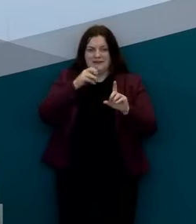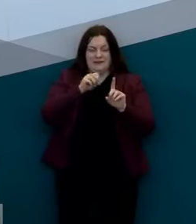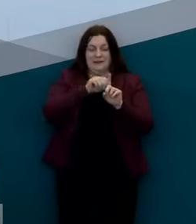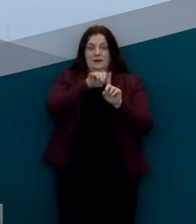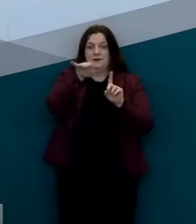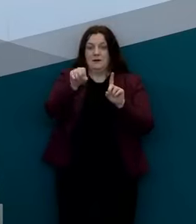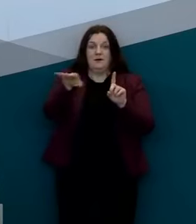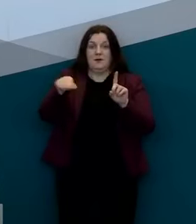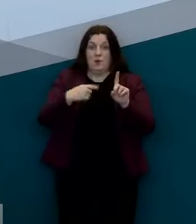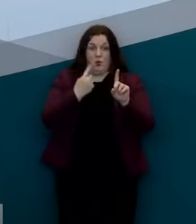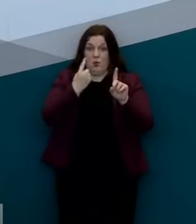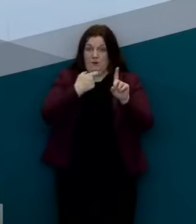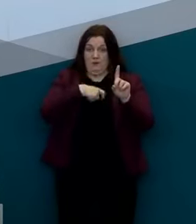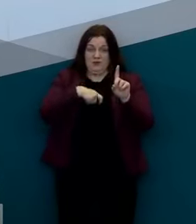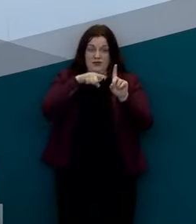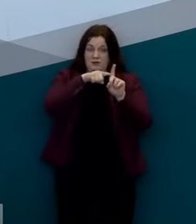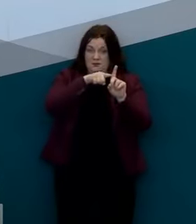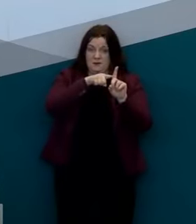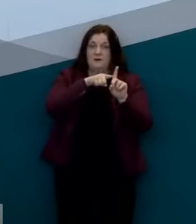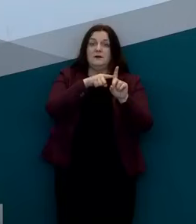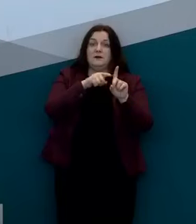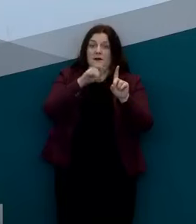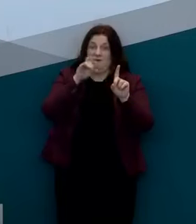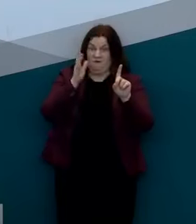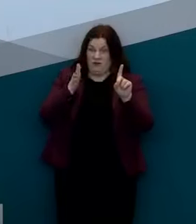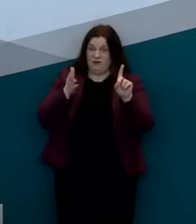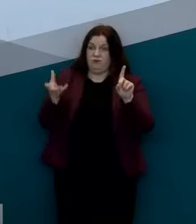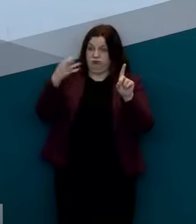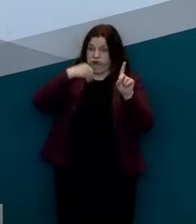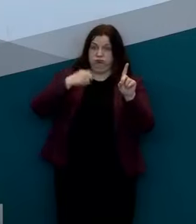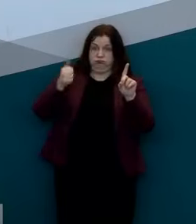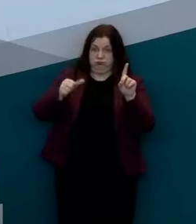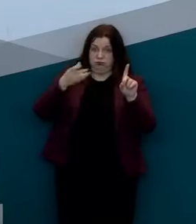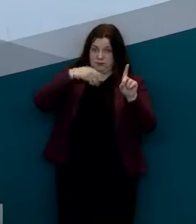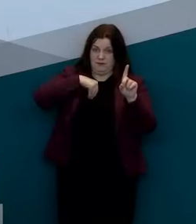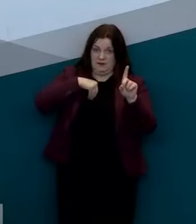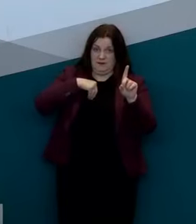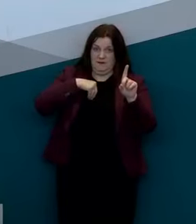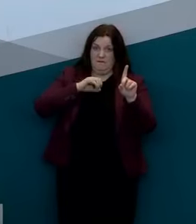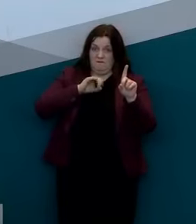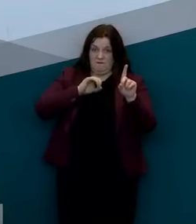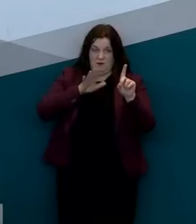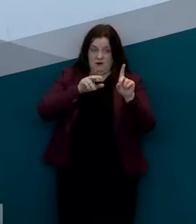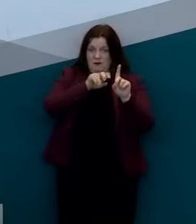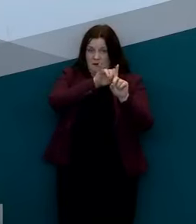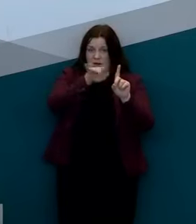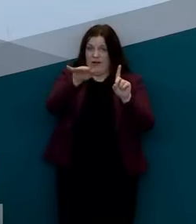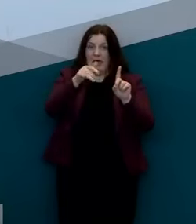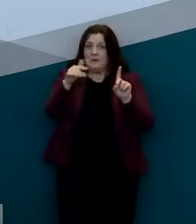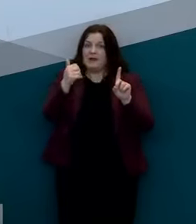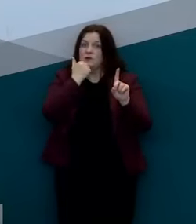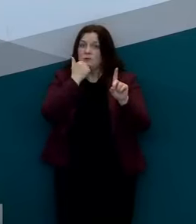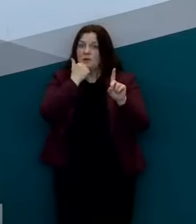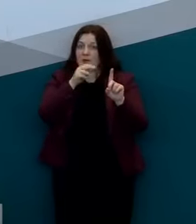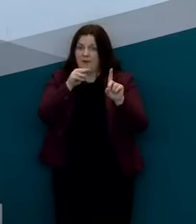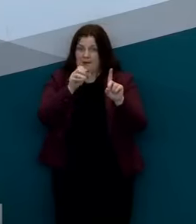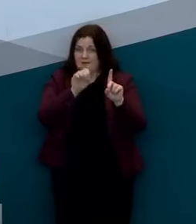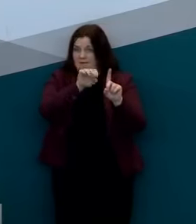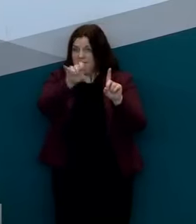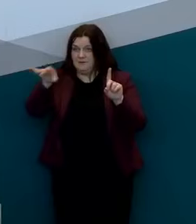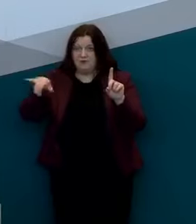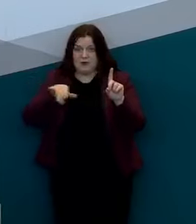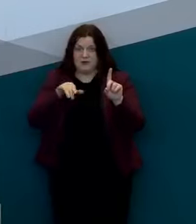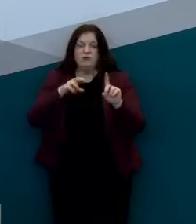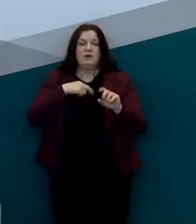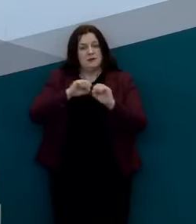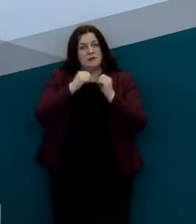is for any one person who's infected with the virus how many other people do they infect and obviously